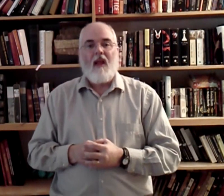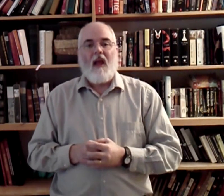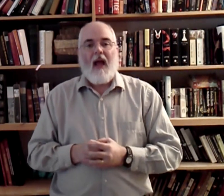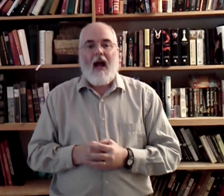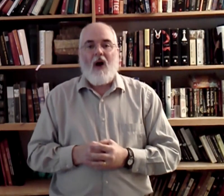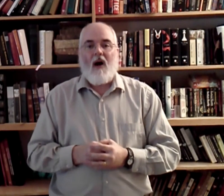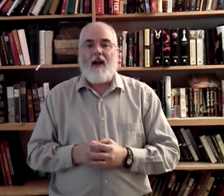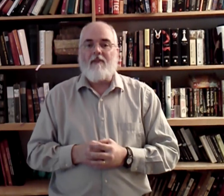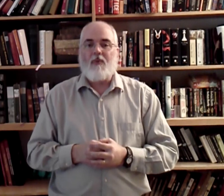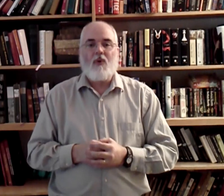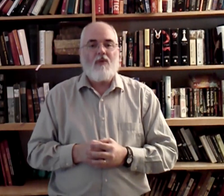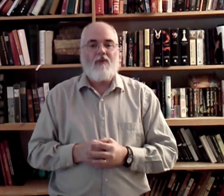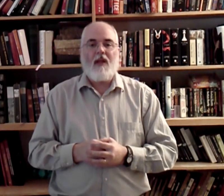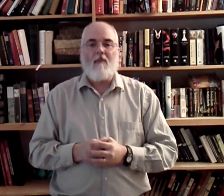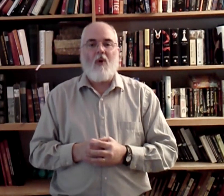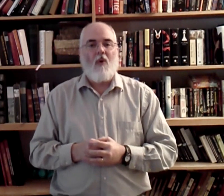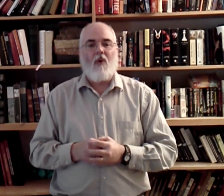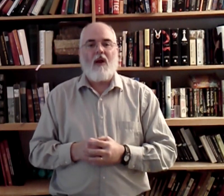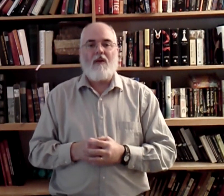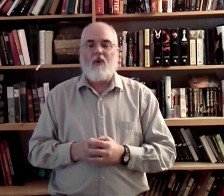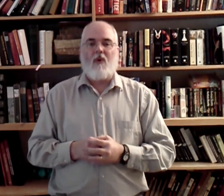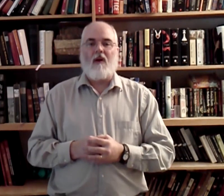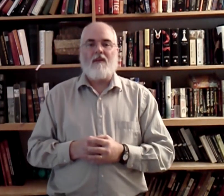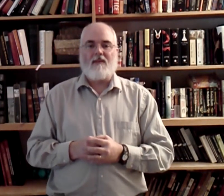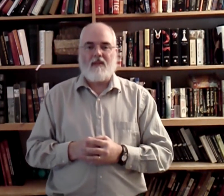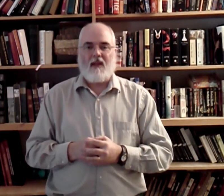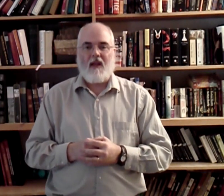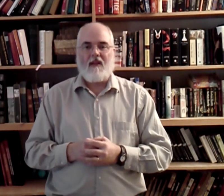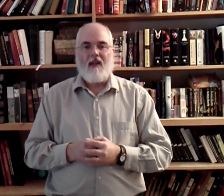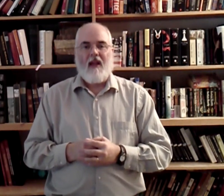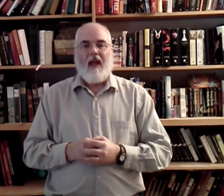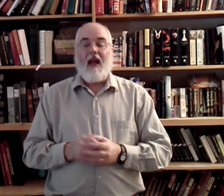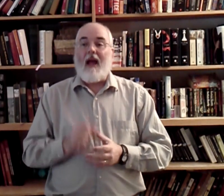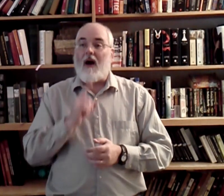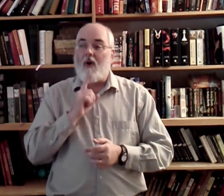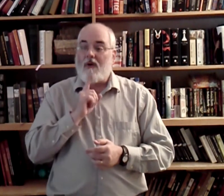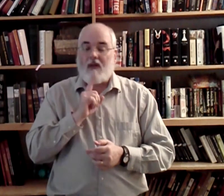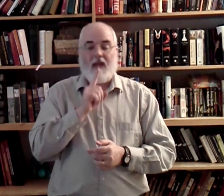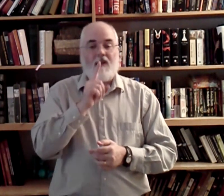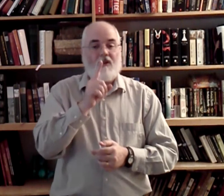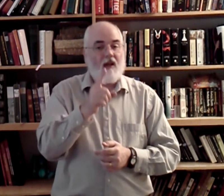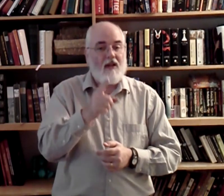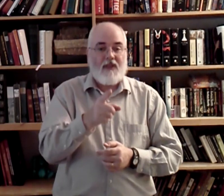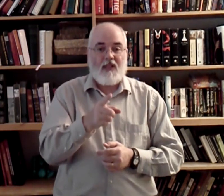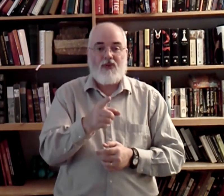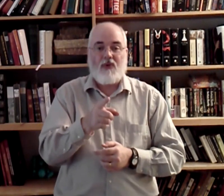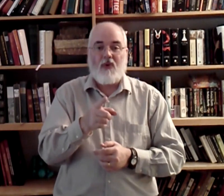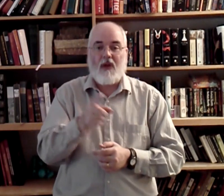How I've proved him or and or. Okay? How. Him. The emphasis. Truly.